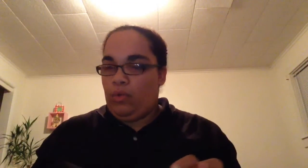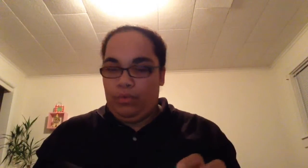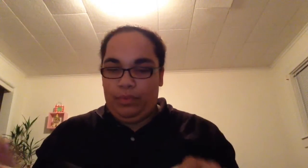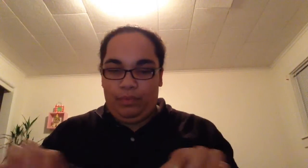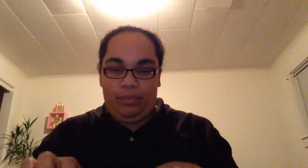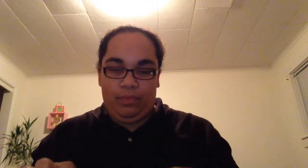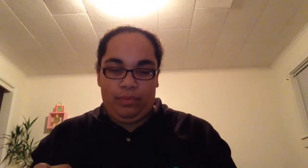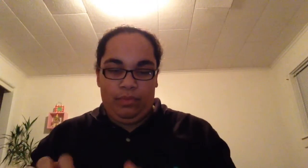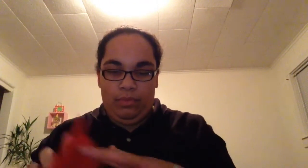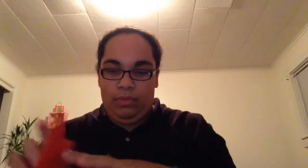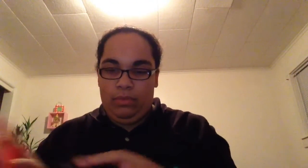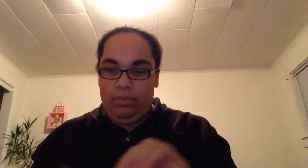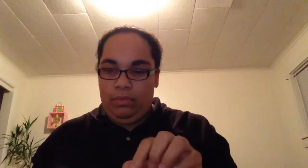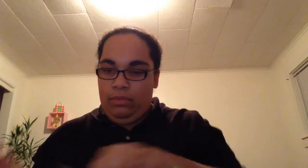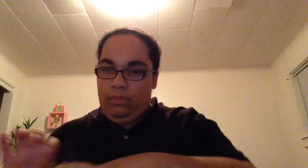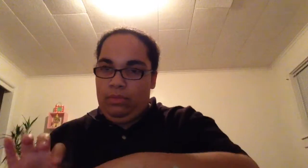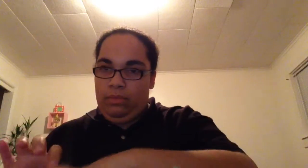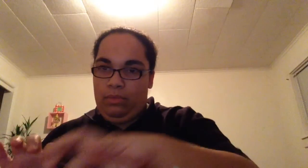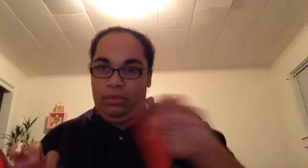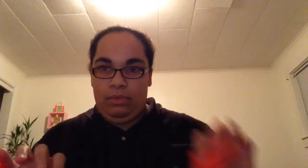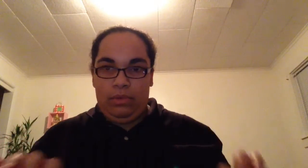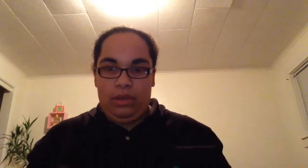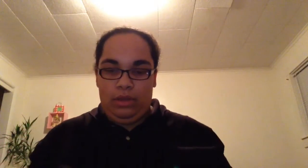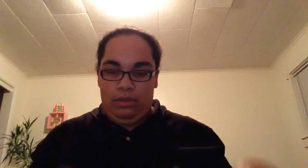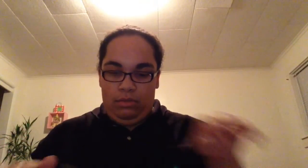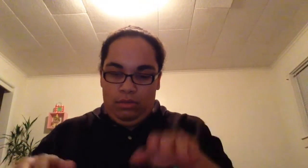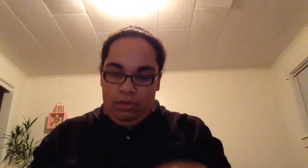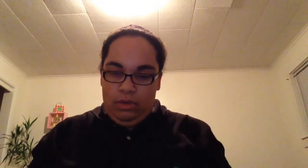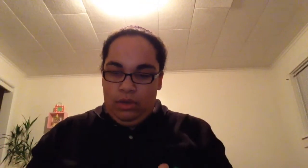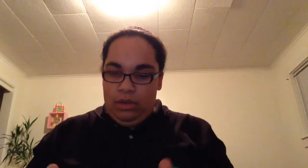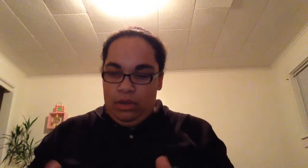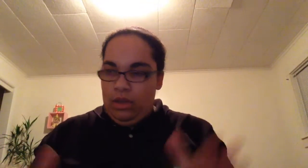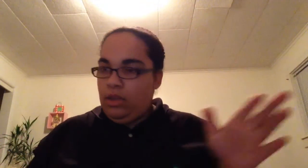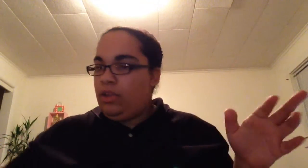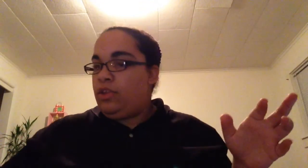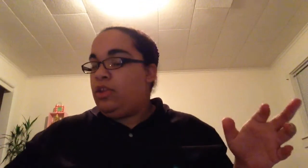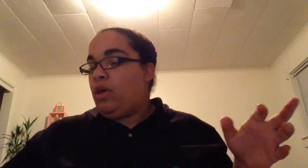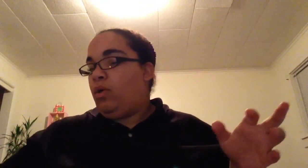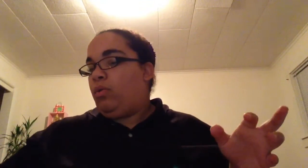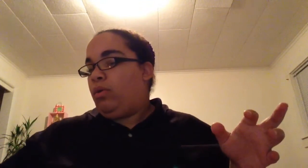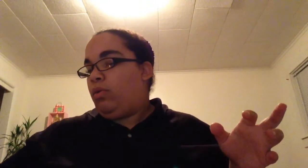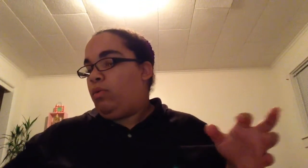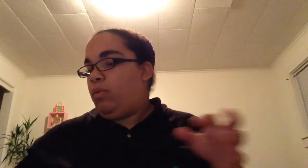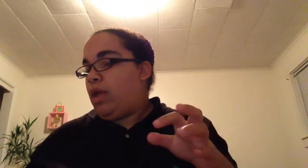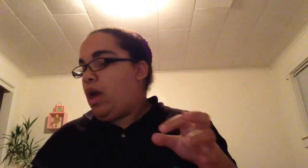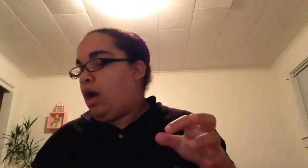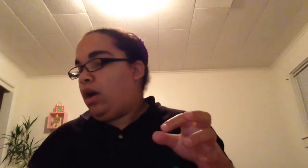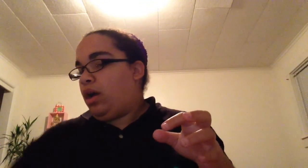so we have